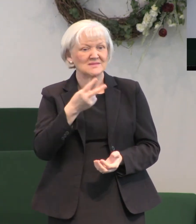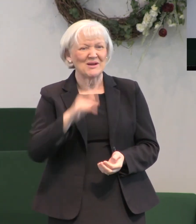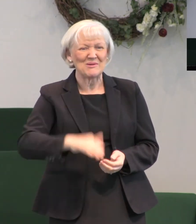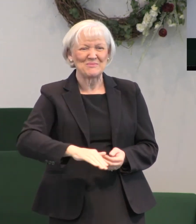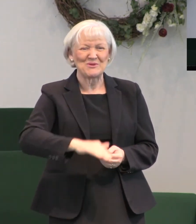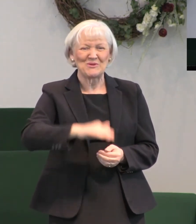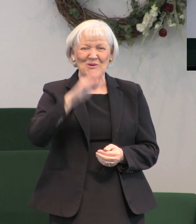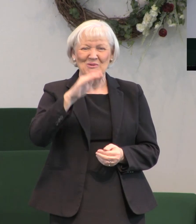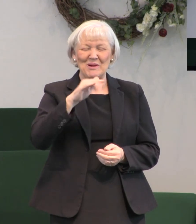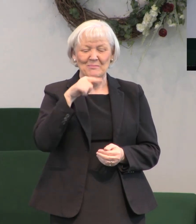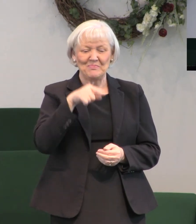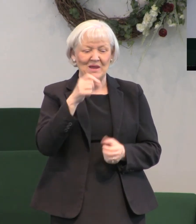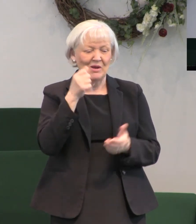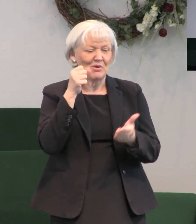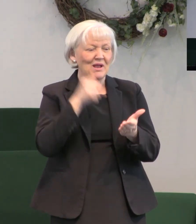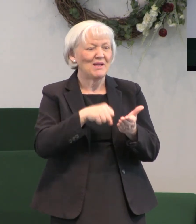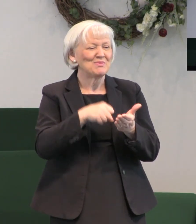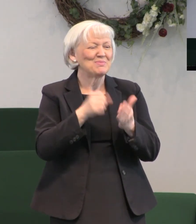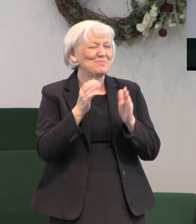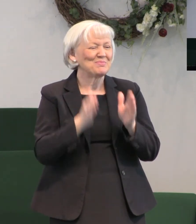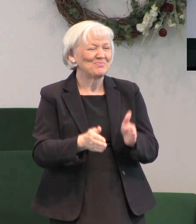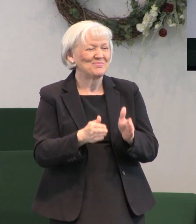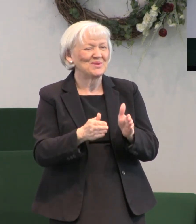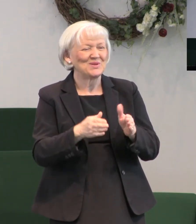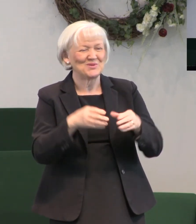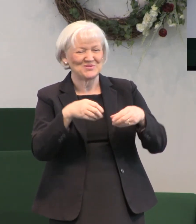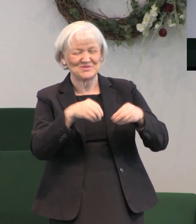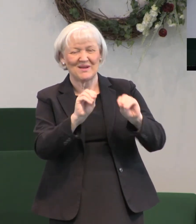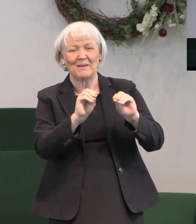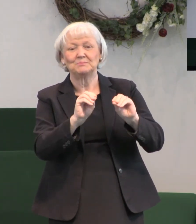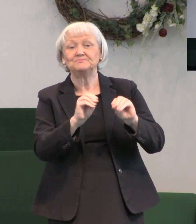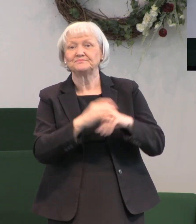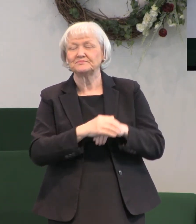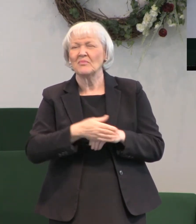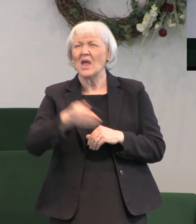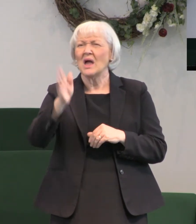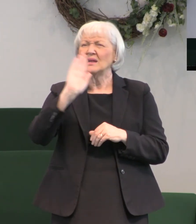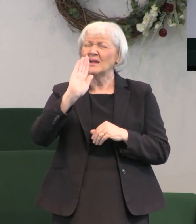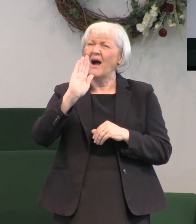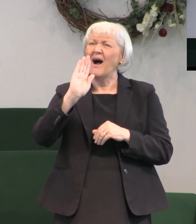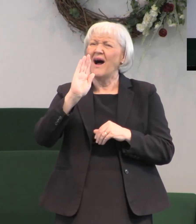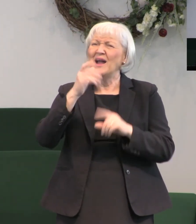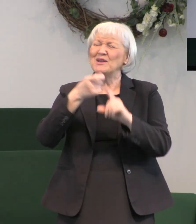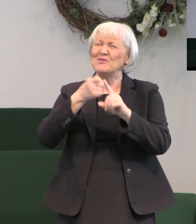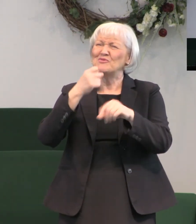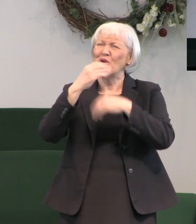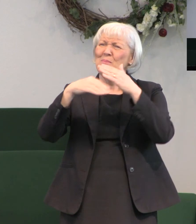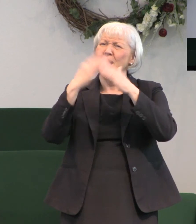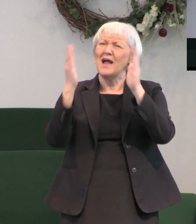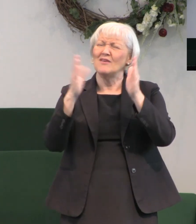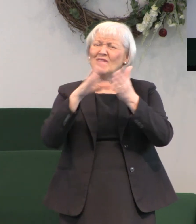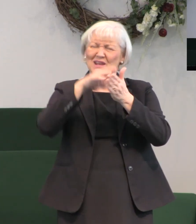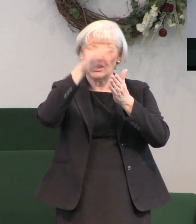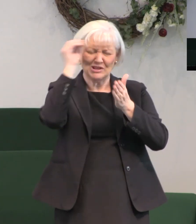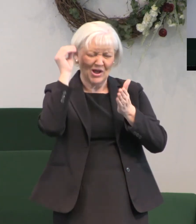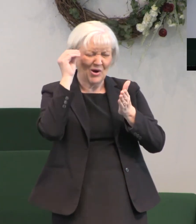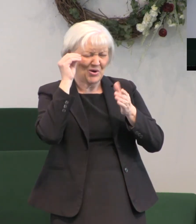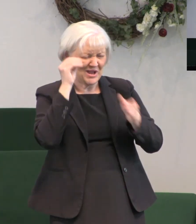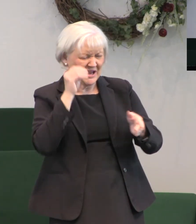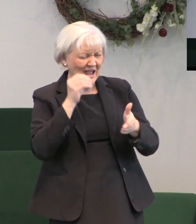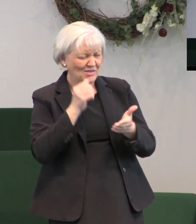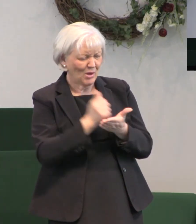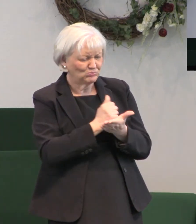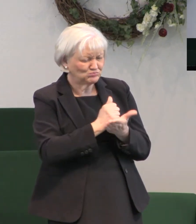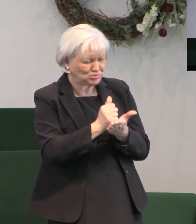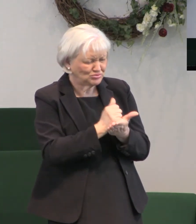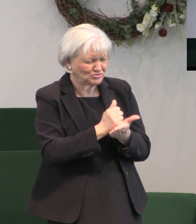in the carpenter shop the God of heaven learning the trade of a carpenter and working